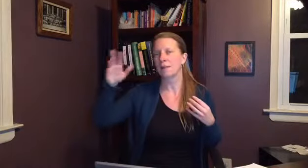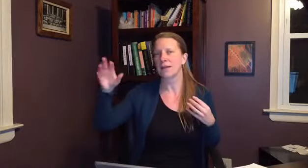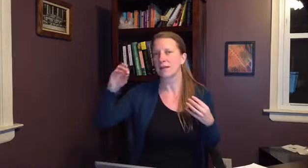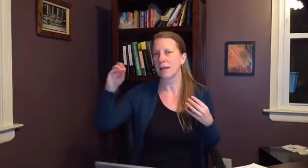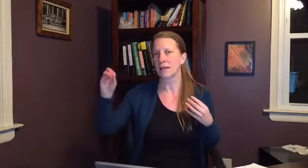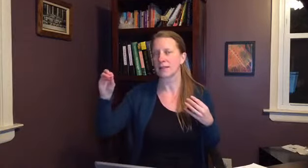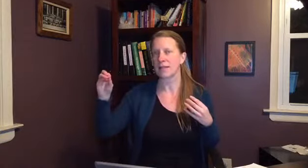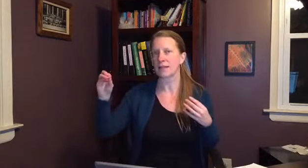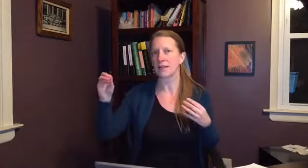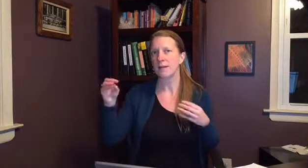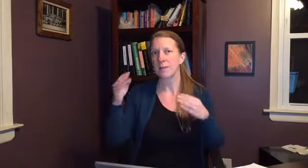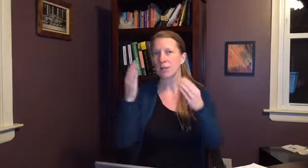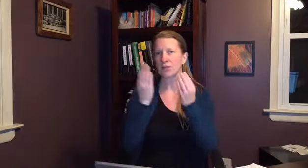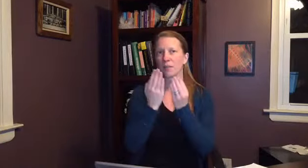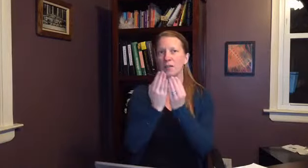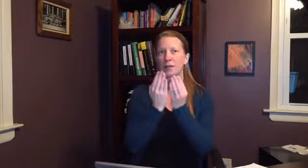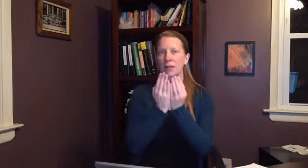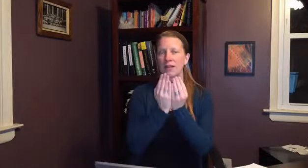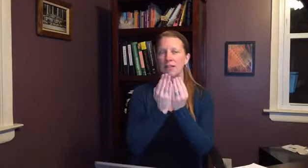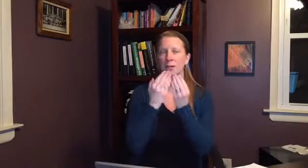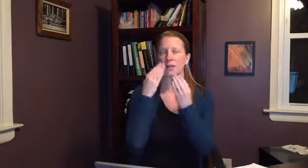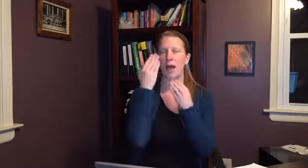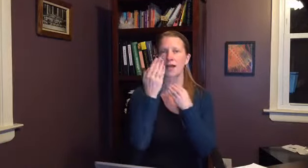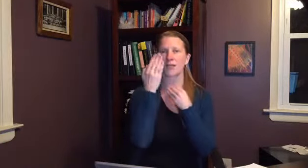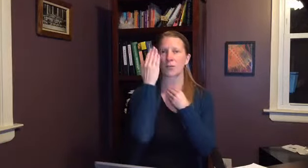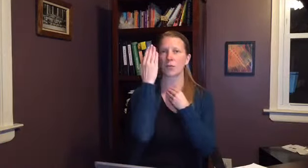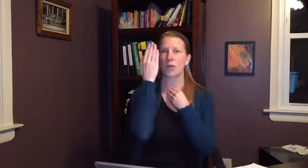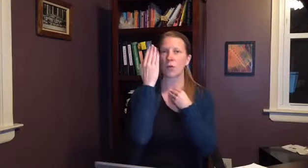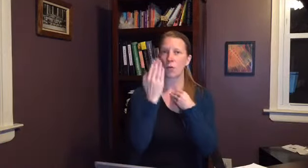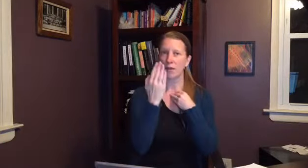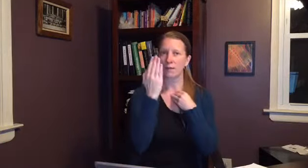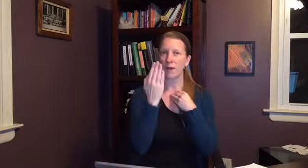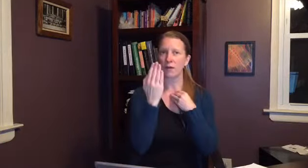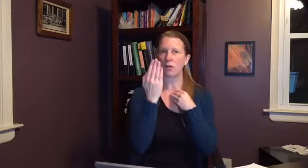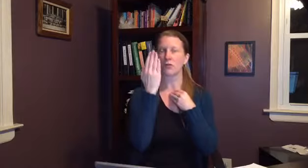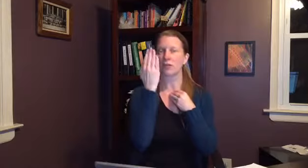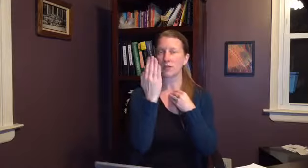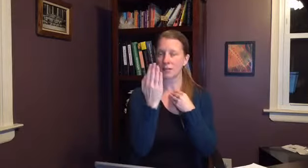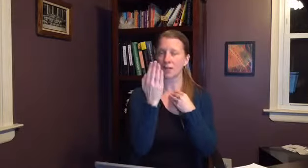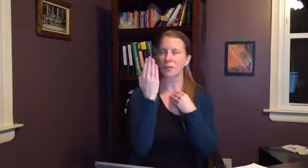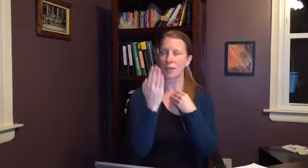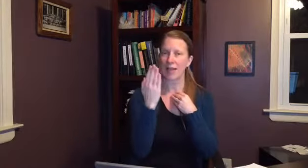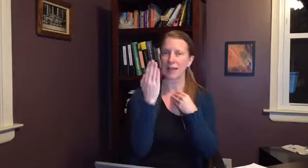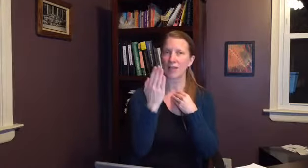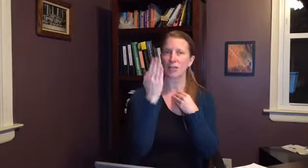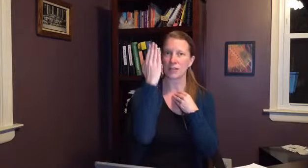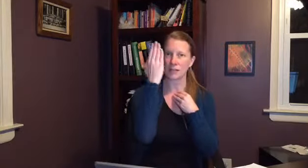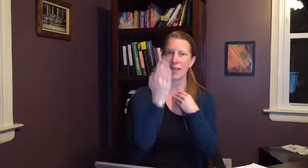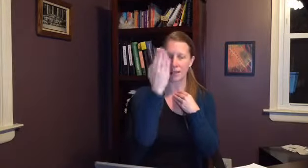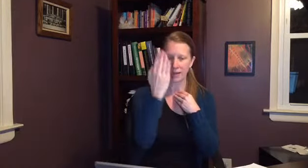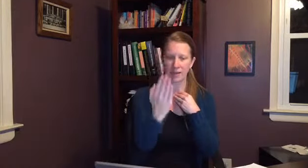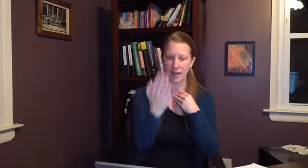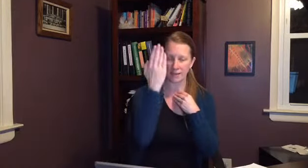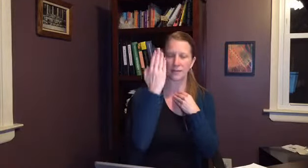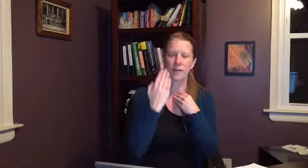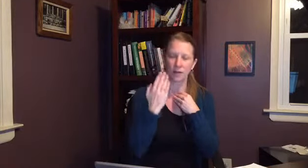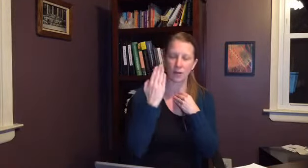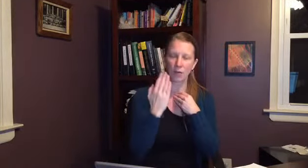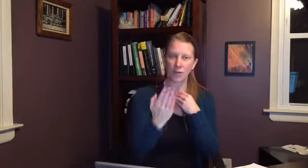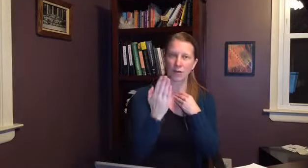makes kind of sense so typically what i do is i do one the viral culture because sometimes we can actually say that yes you know it's